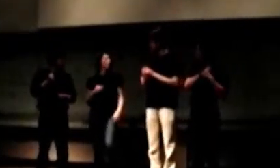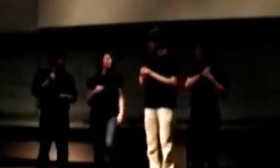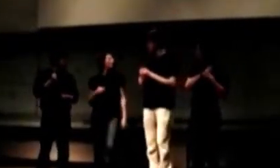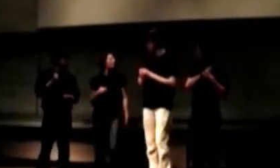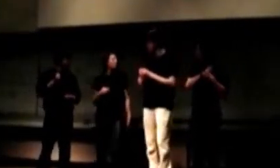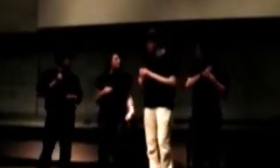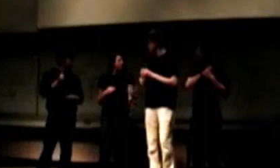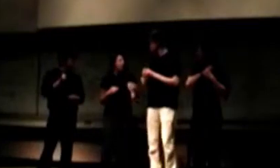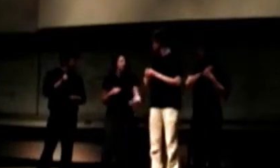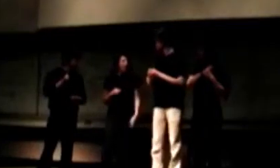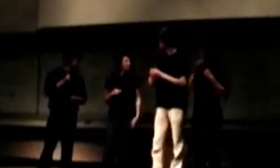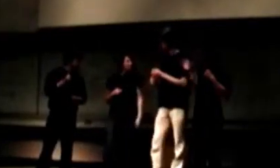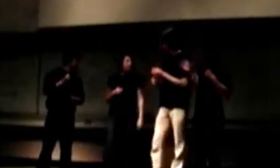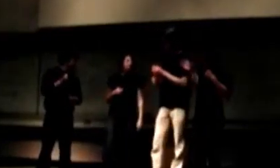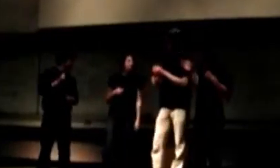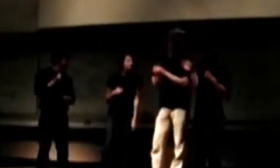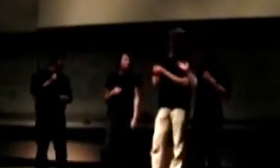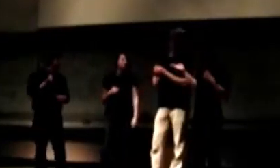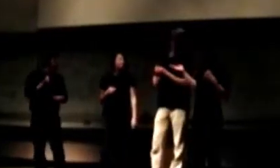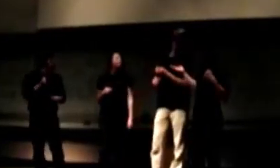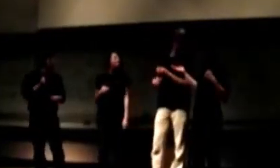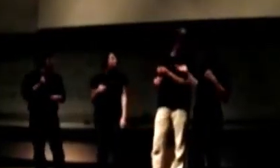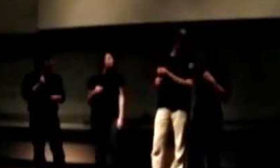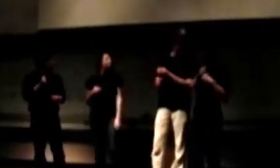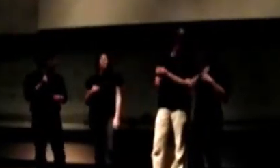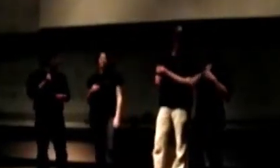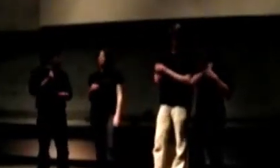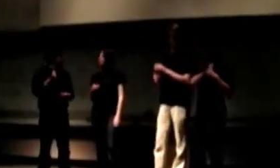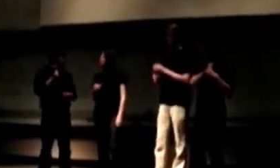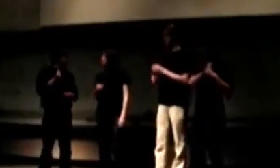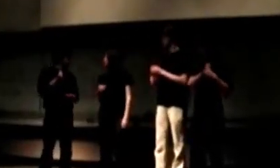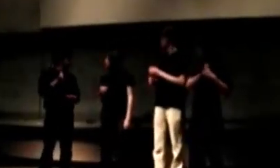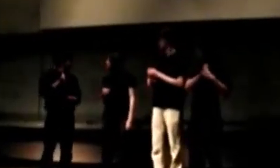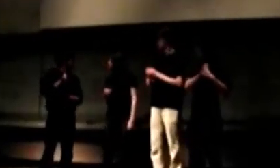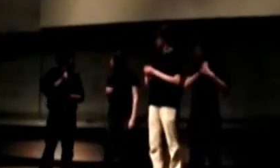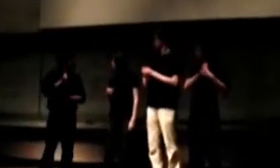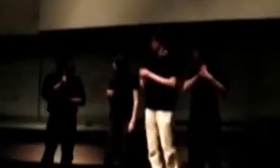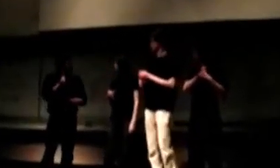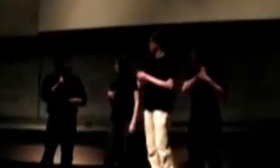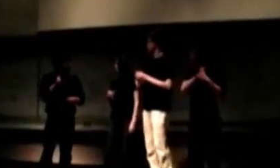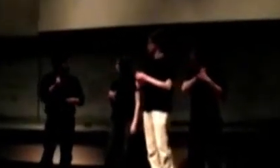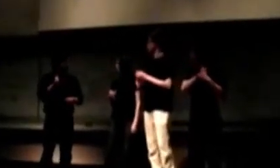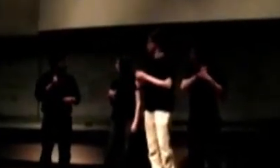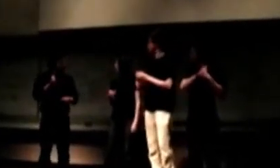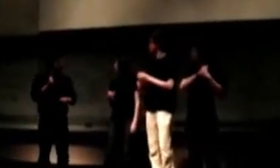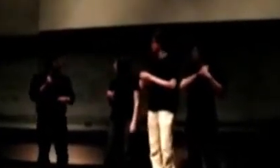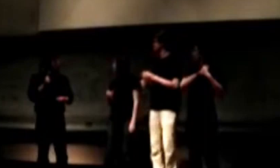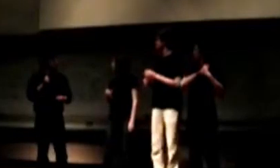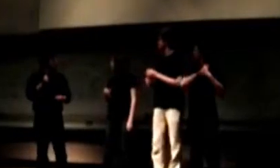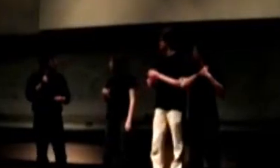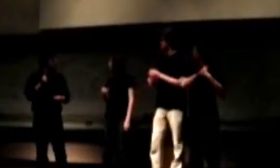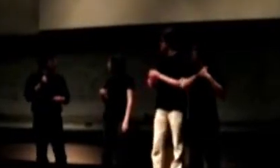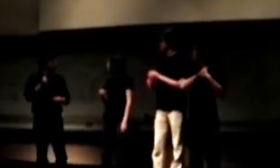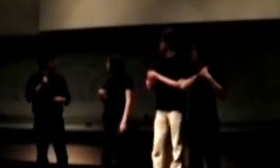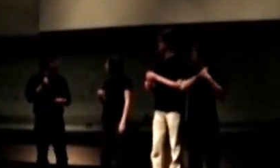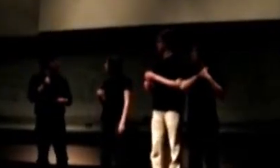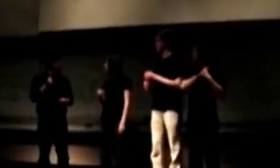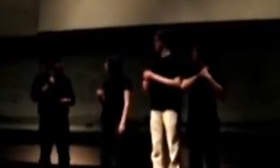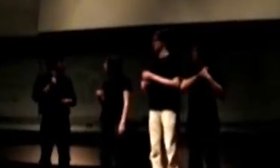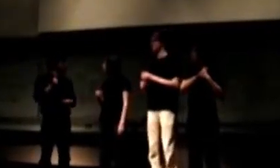One pump does the job. I don't go to the bathroom. I have regulated my body with a perfectly well-oiled